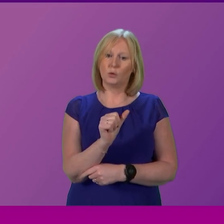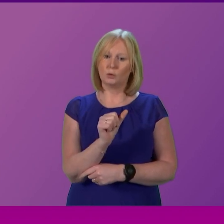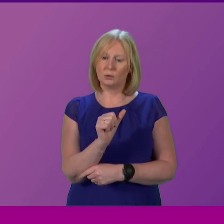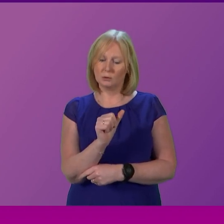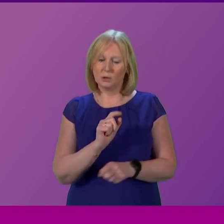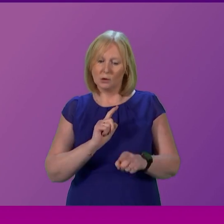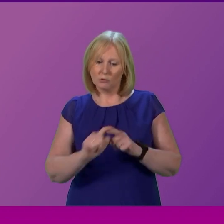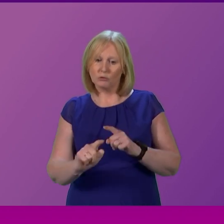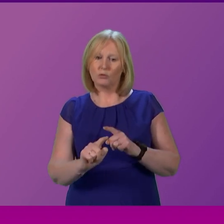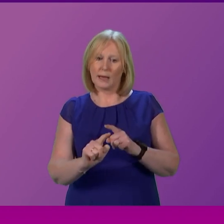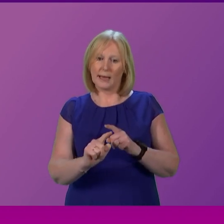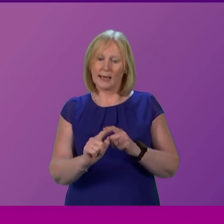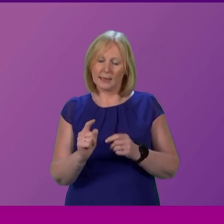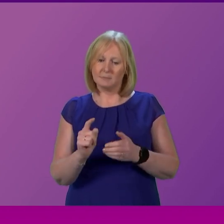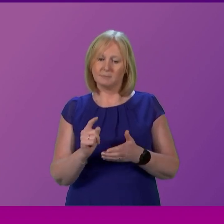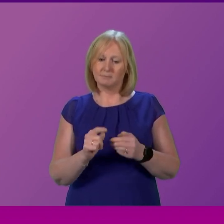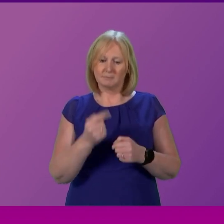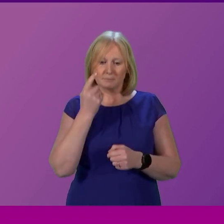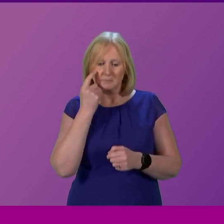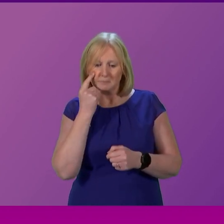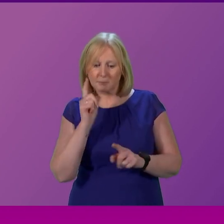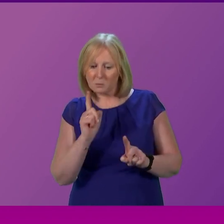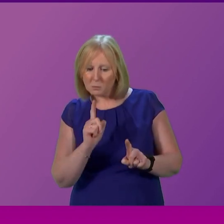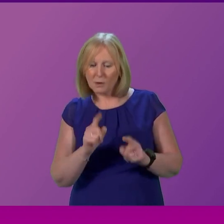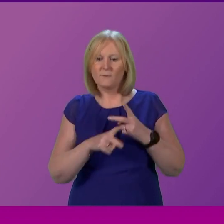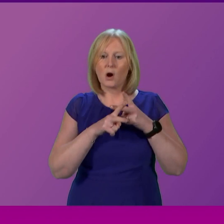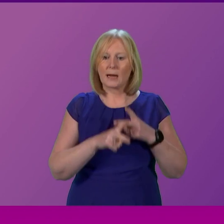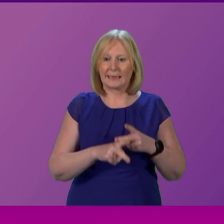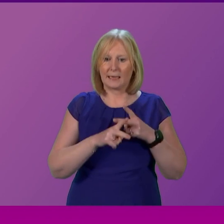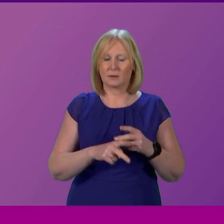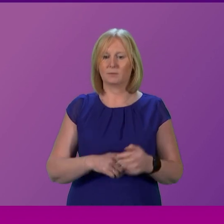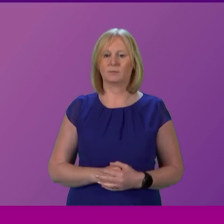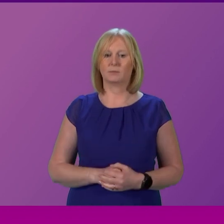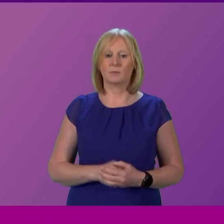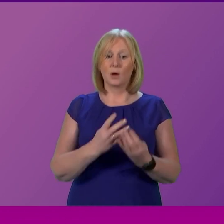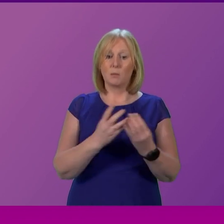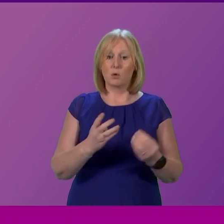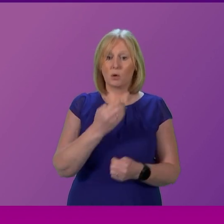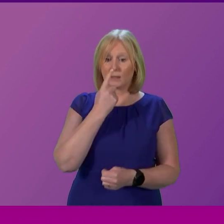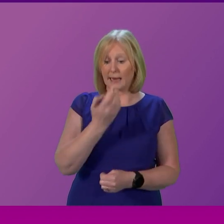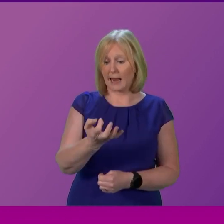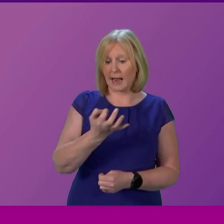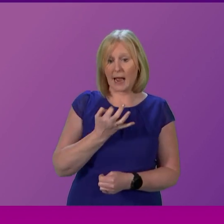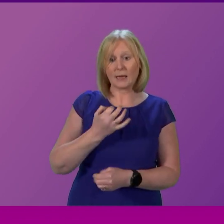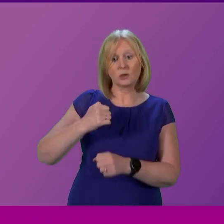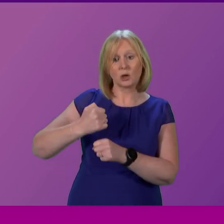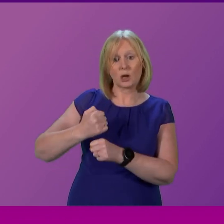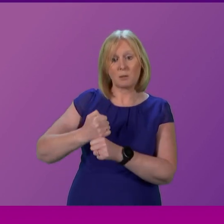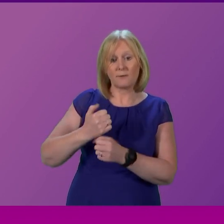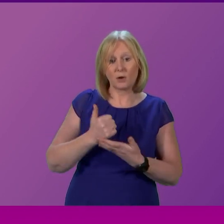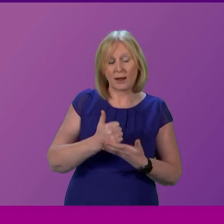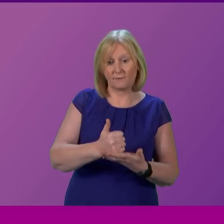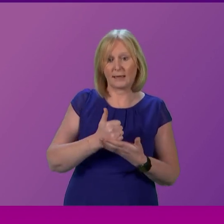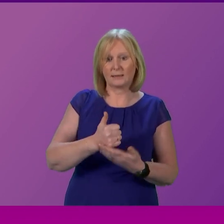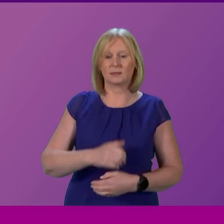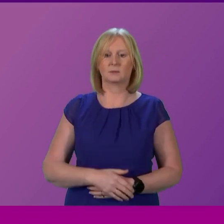critical and life-saving care, if that is judged to be necessary. Boards can, of course, ask government for advice as and when that is